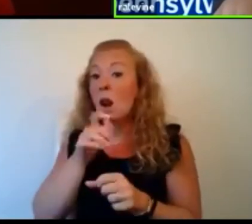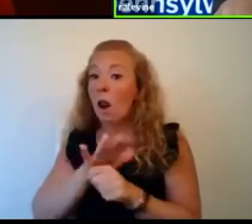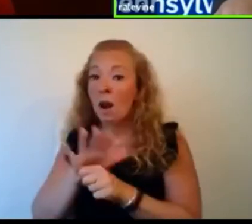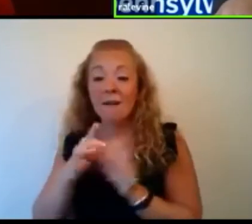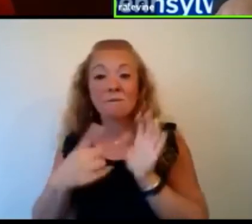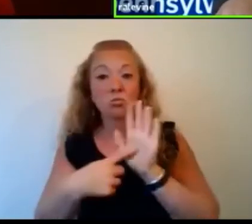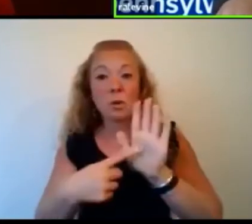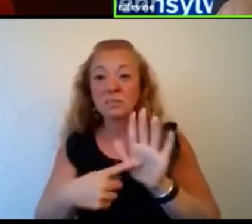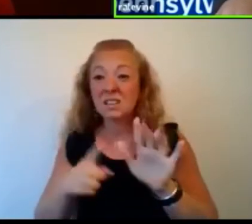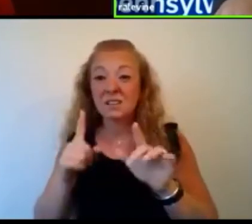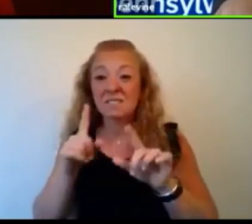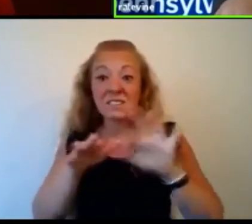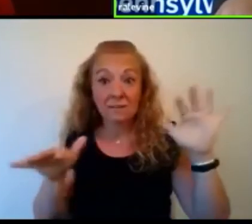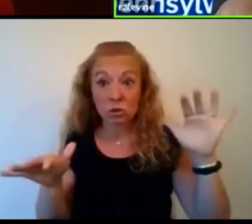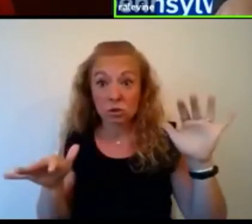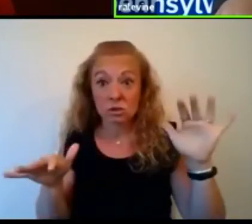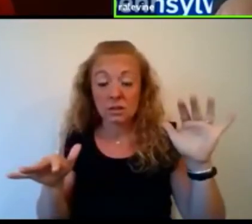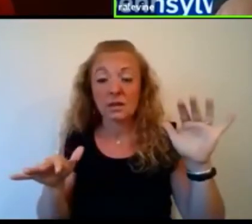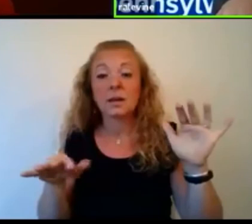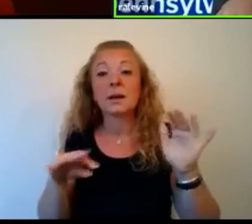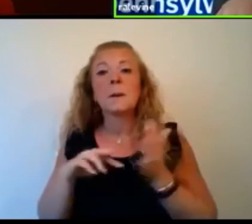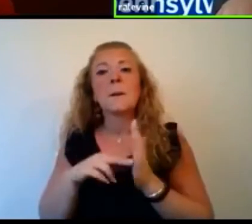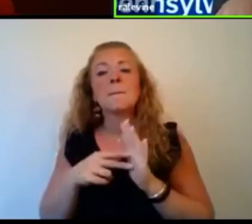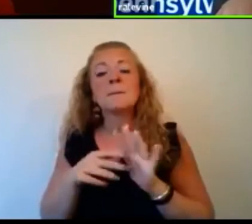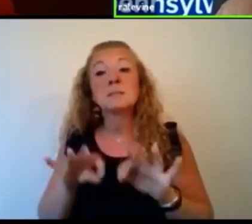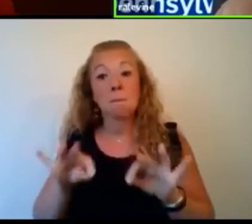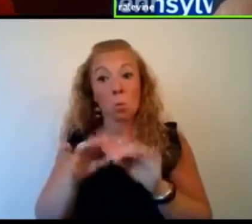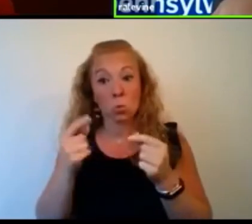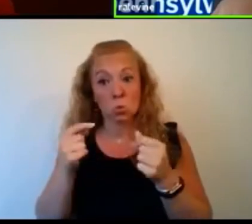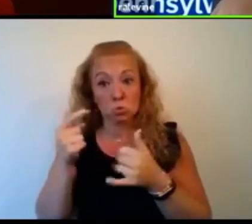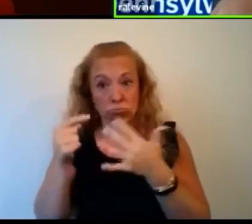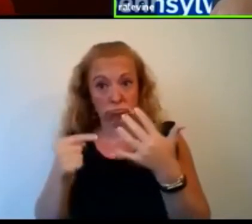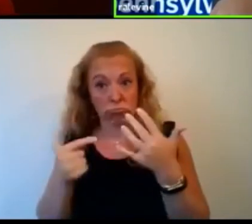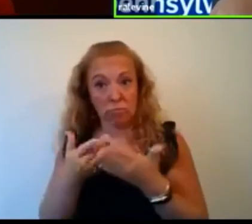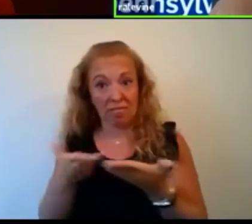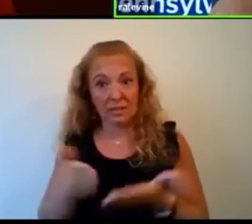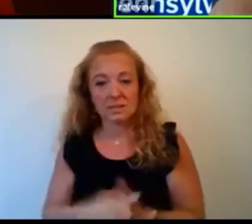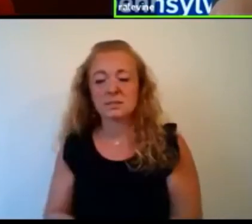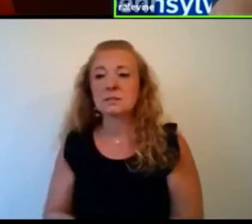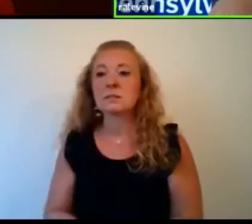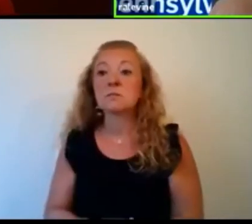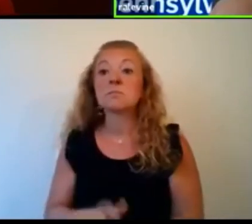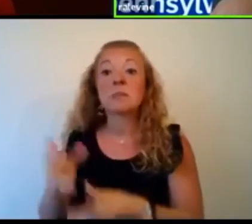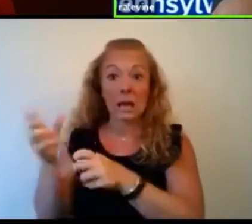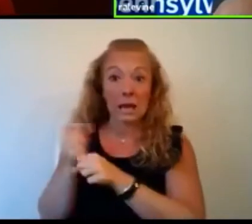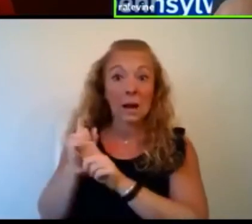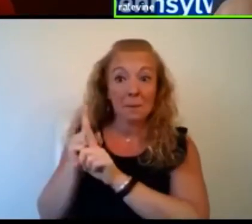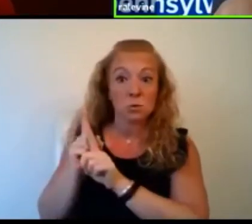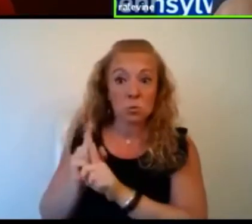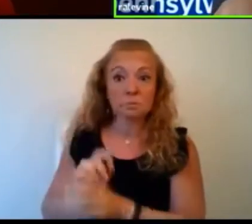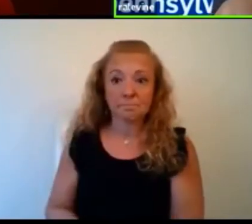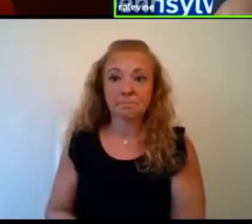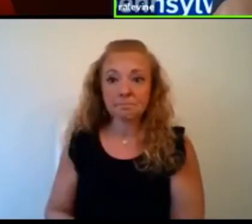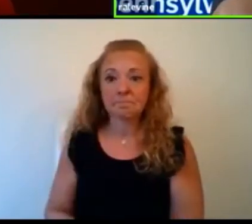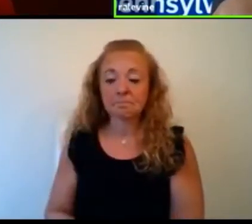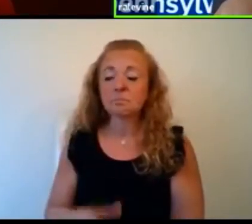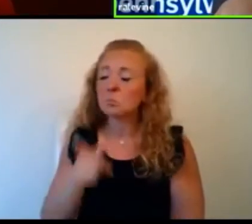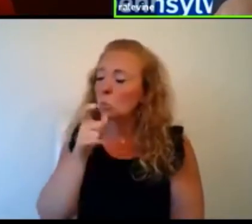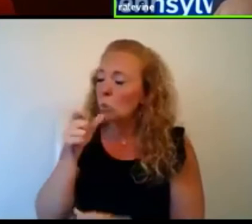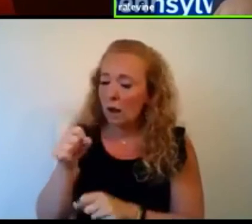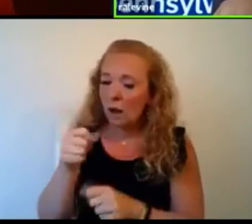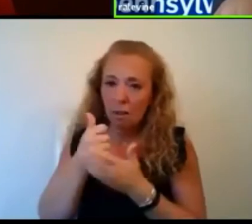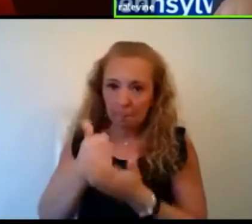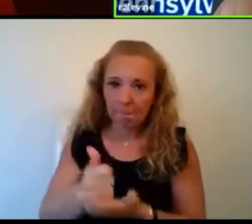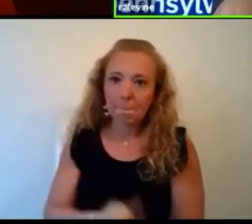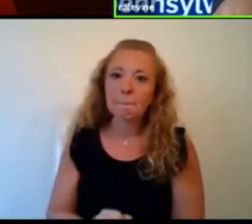anything that I've talked about, it is important to do several things. I think it's really helpful to have a mentor, uh, to, to help you if at all possible.